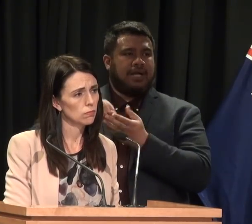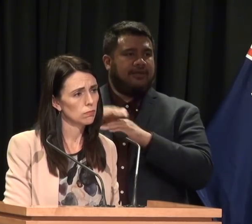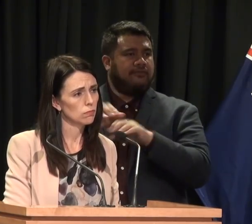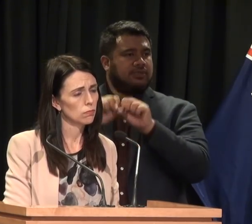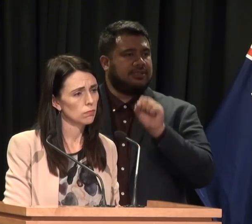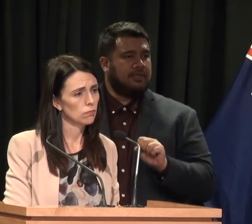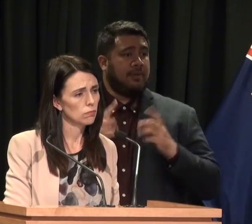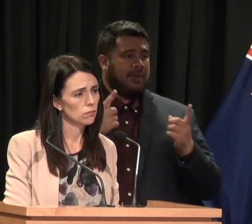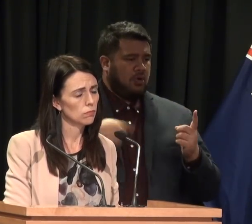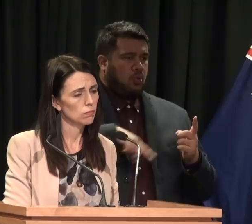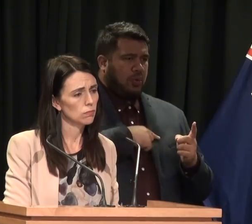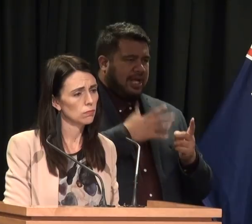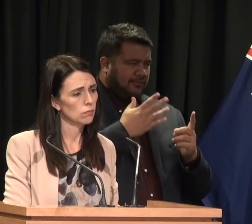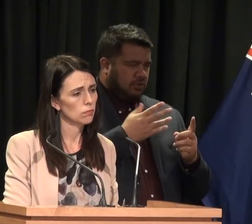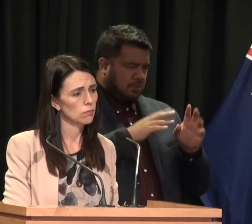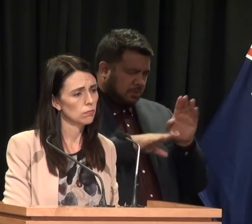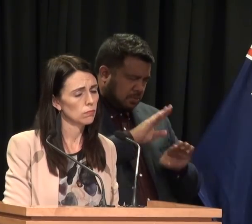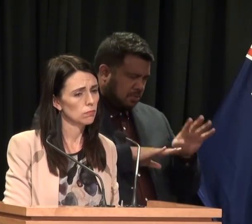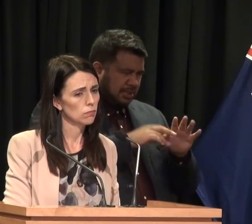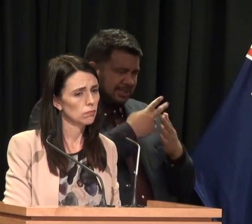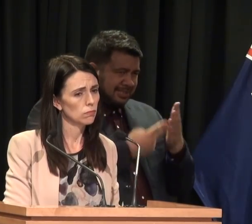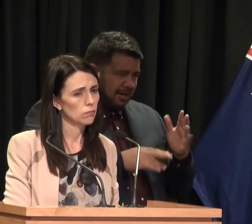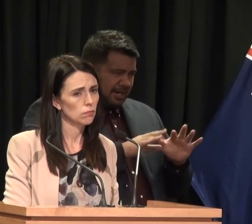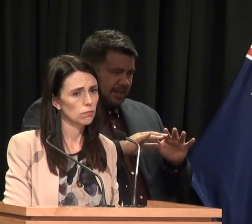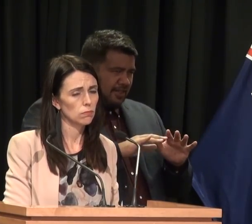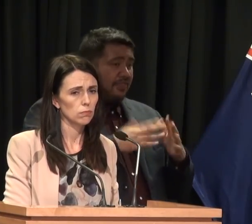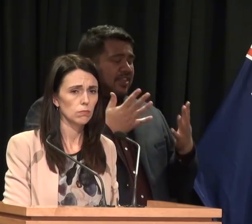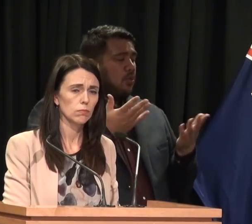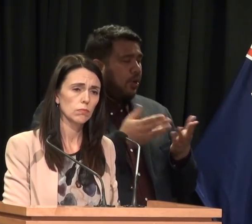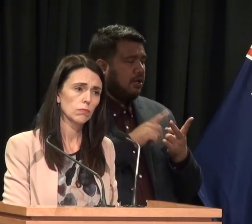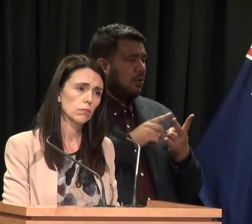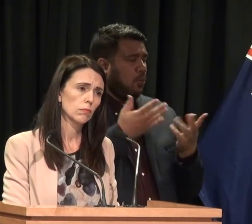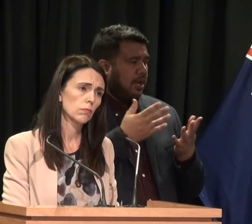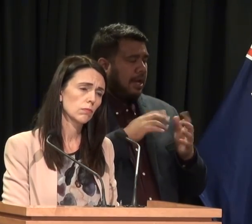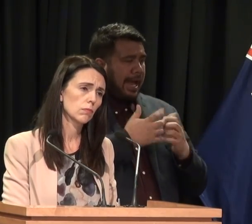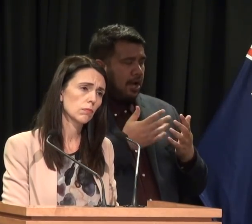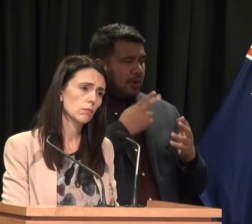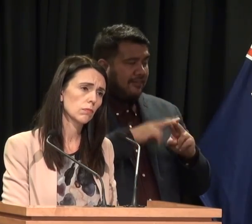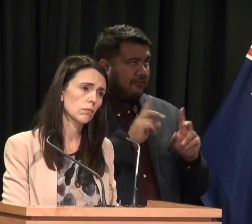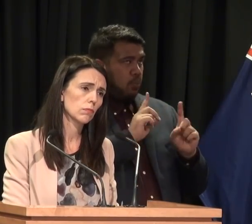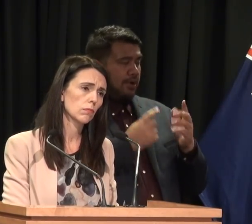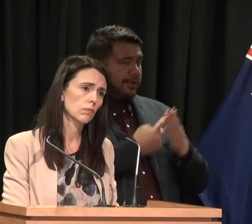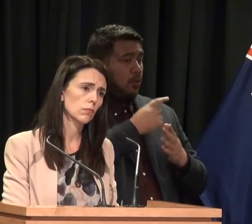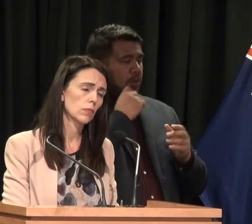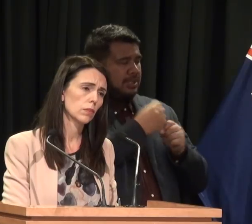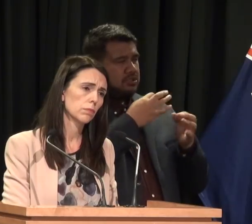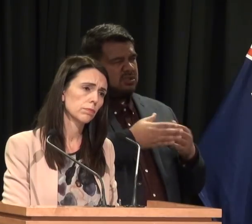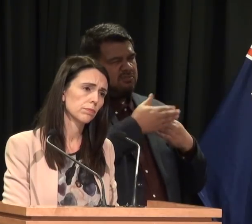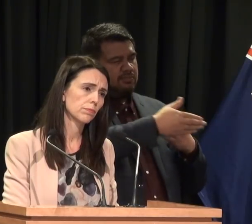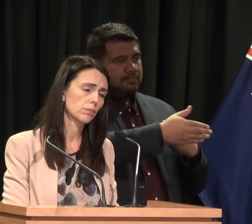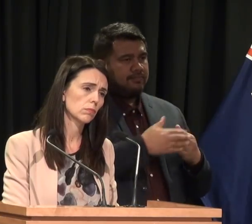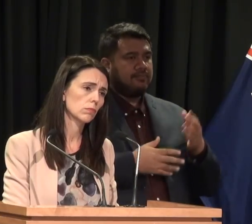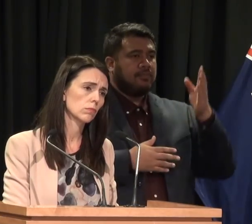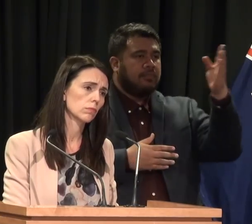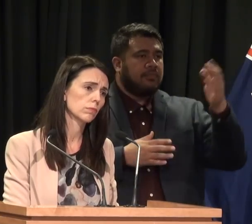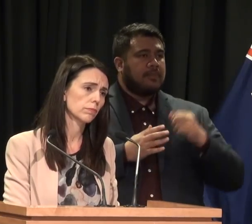detail of the design, we can work out where and how and if a government backstop would be required. Sorry, do we need a Royal Commission into banking here?